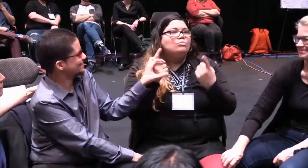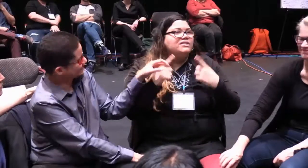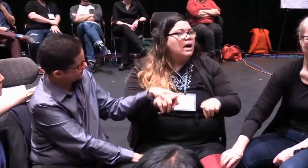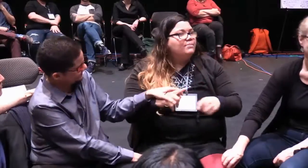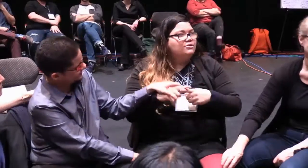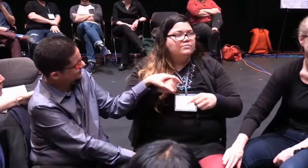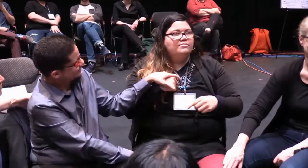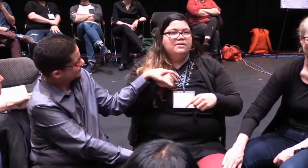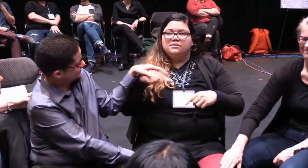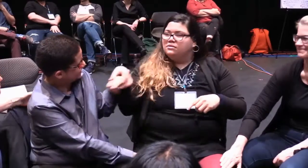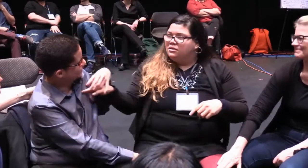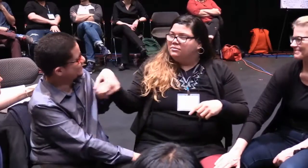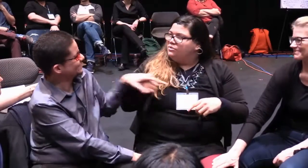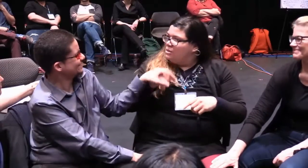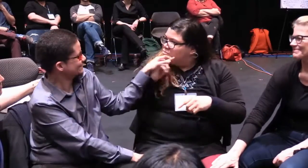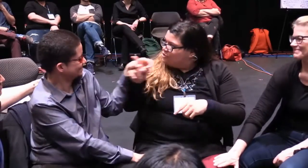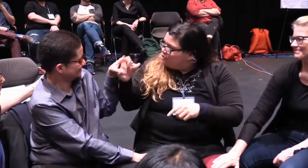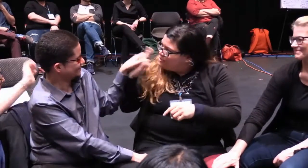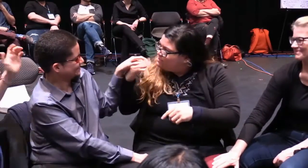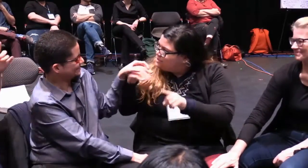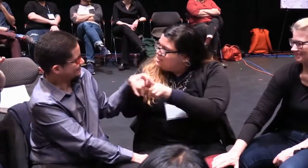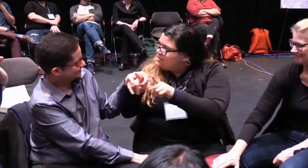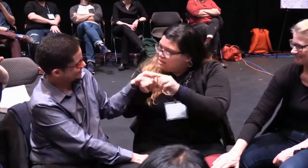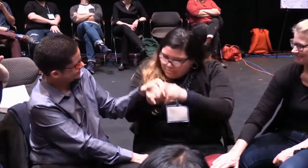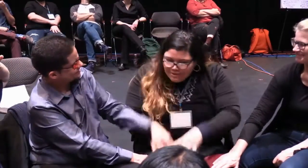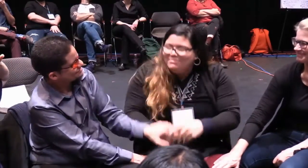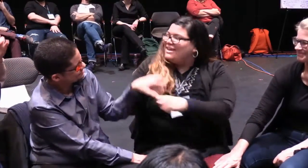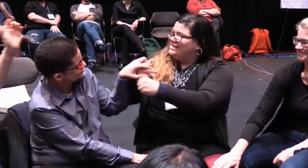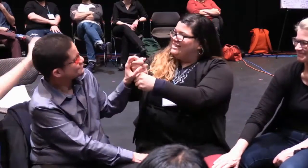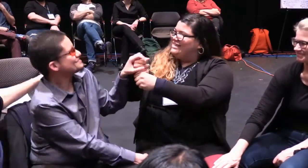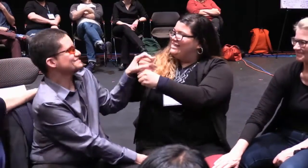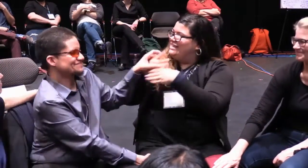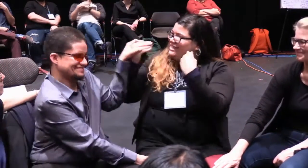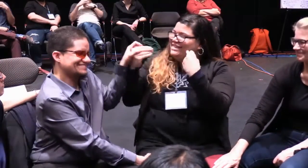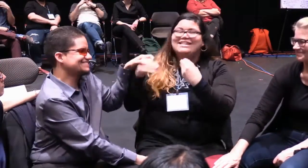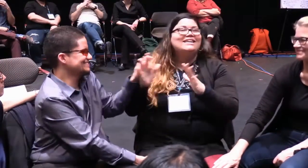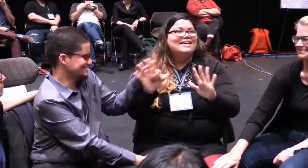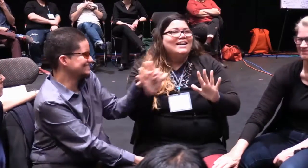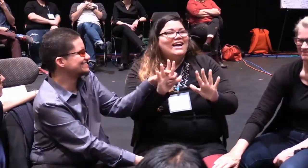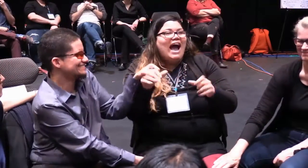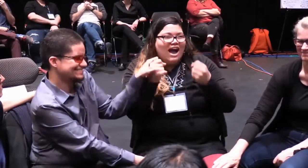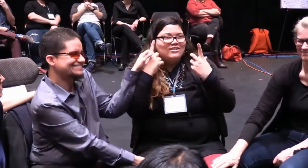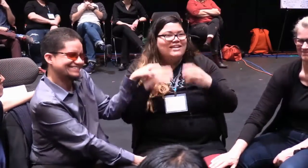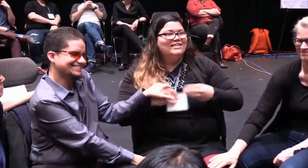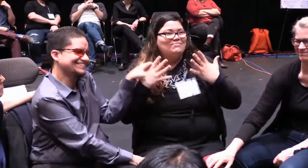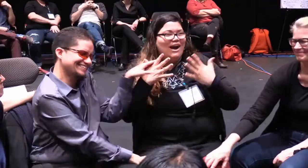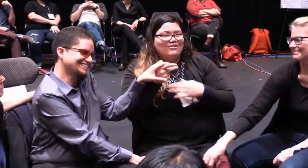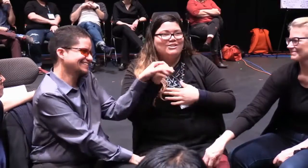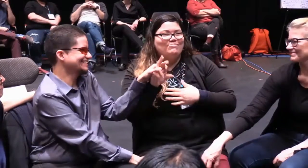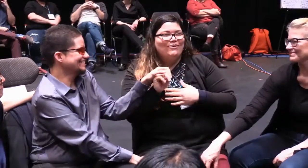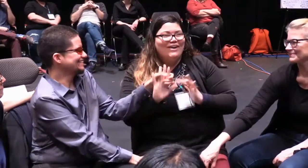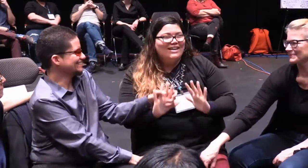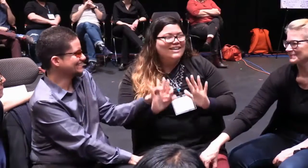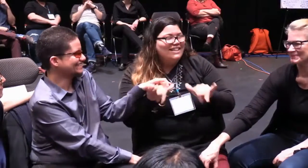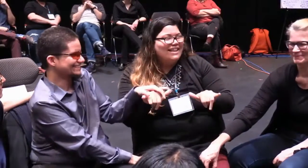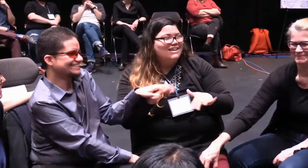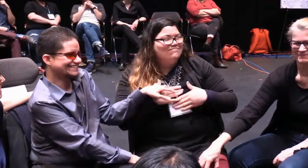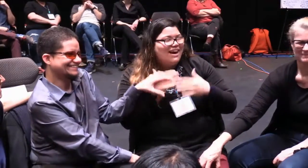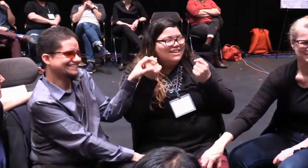Maybe, know, maybe I dropped it on purpose. And so, you know, we drop our cane again and again to, you know, make a point.